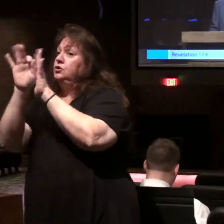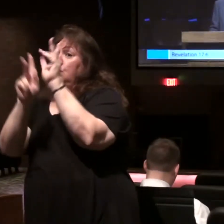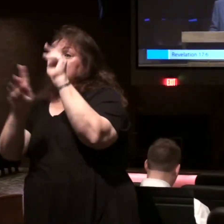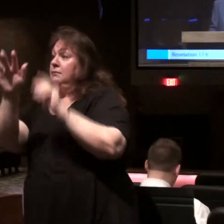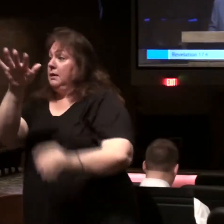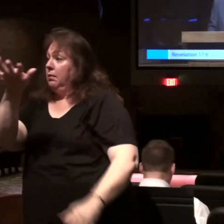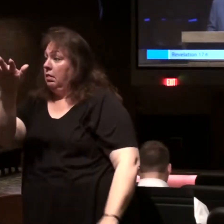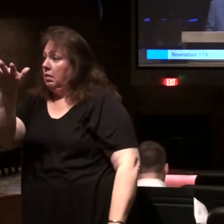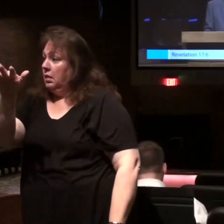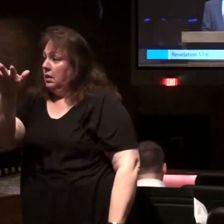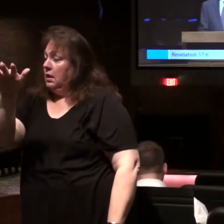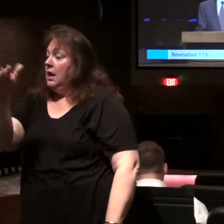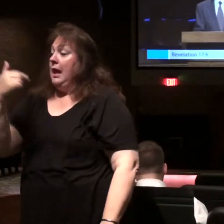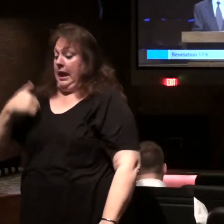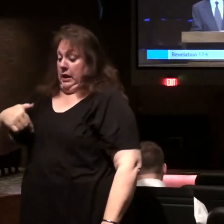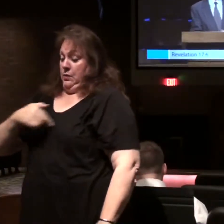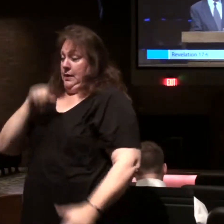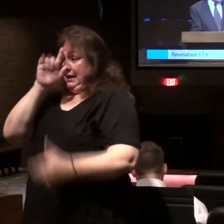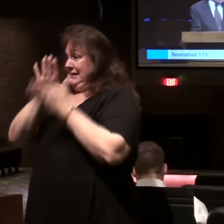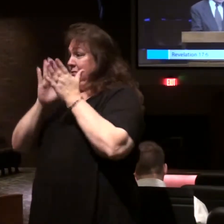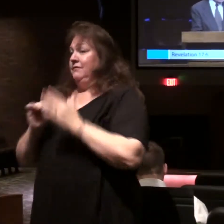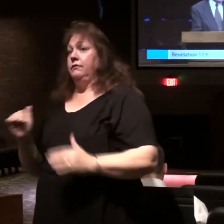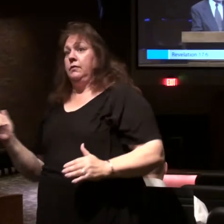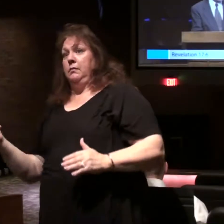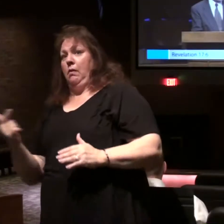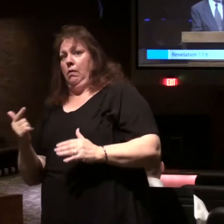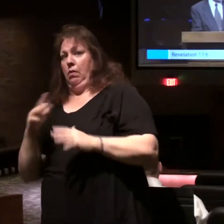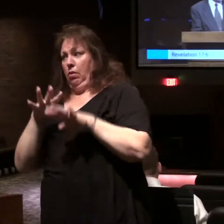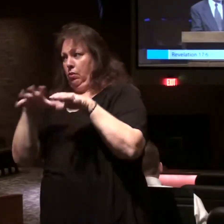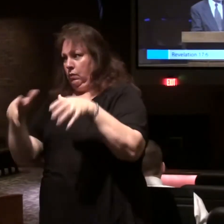himself. And then believers from all nations.